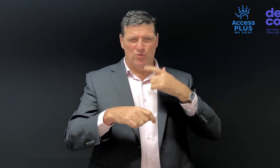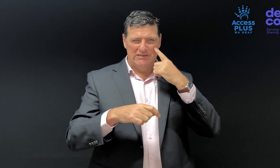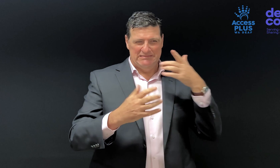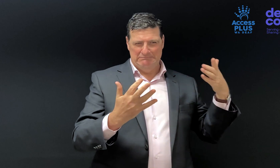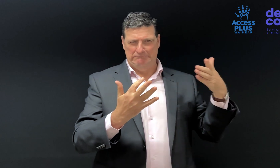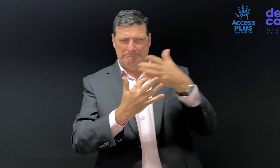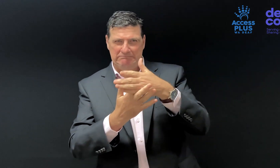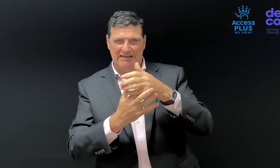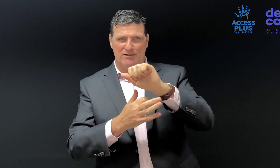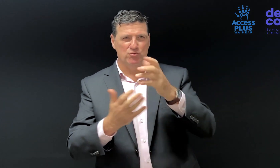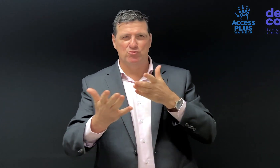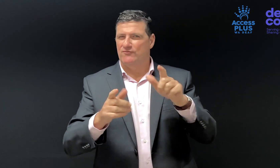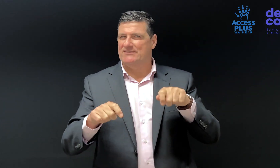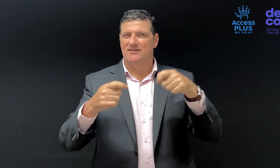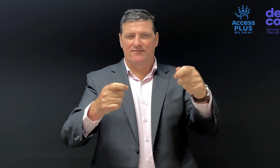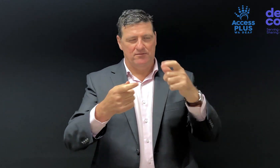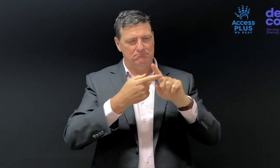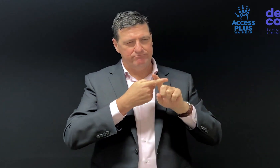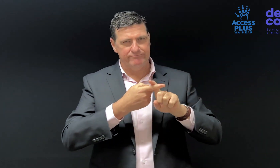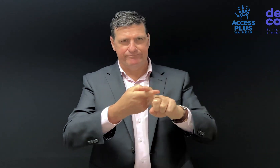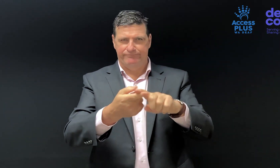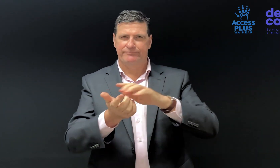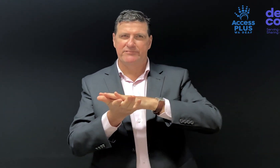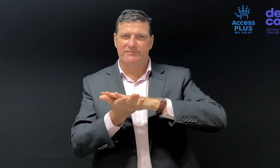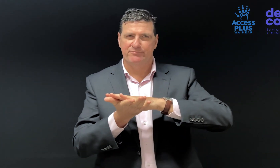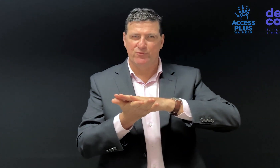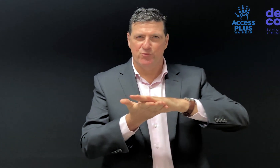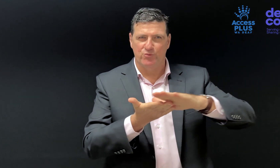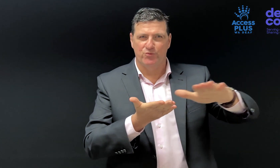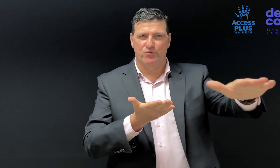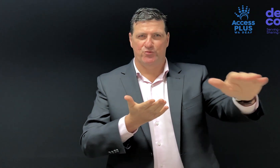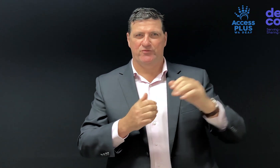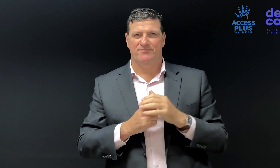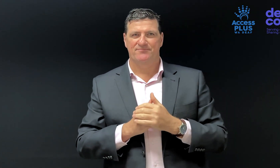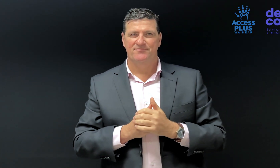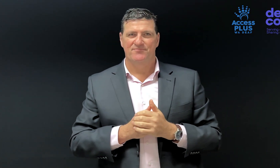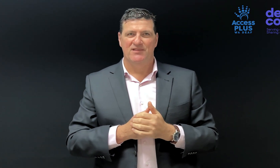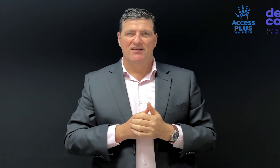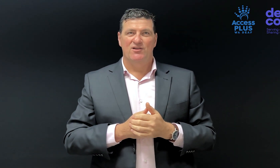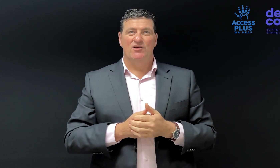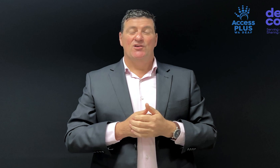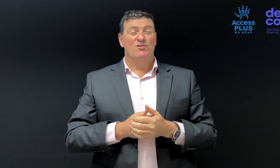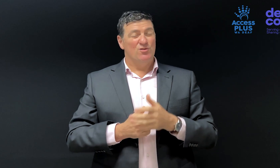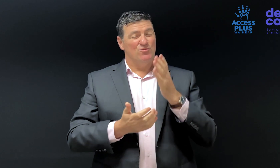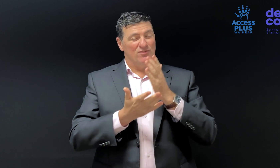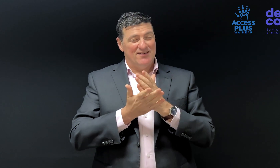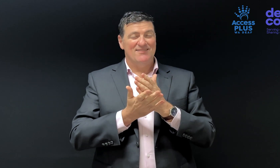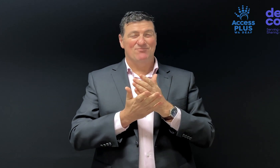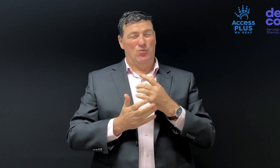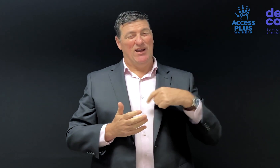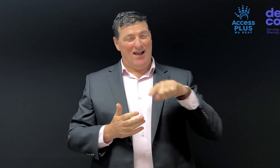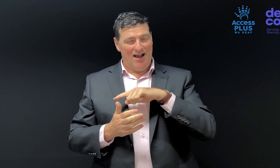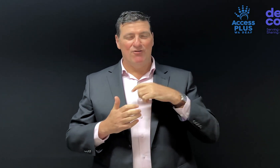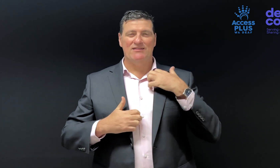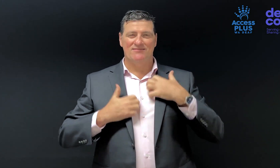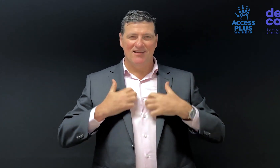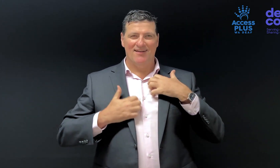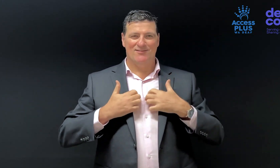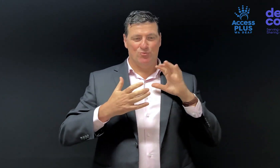We don't want to see any disruption to your service delivery. We want that transition to be smooth. We are very